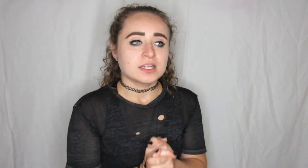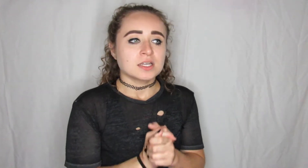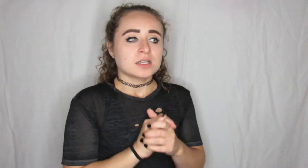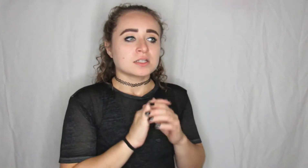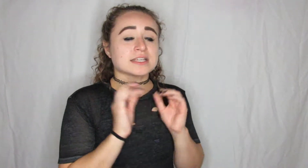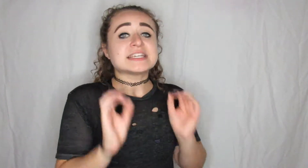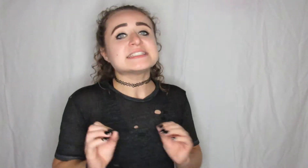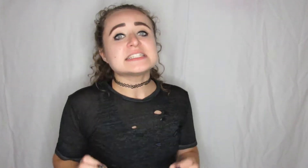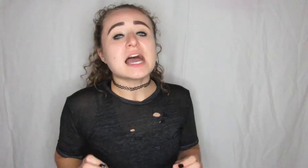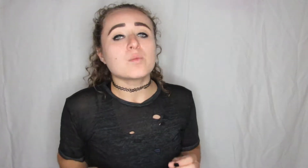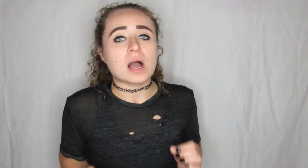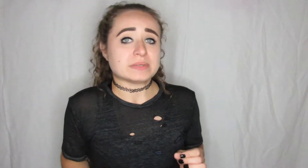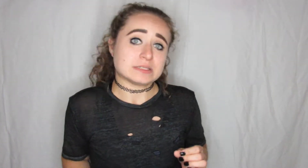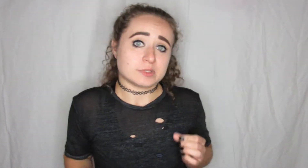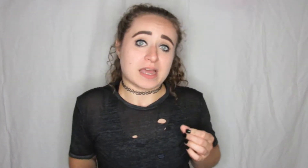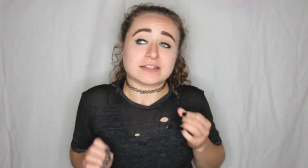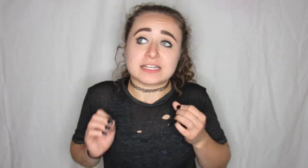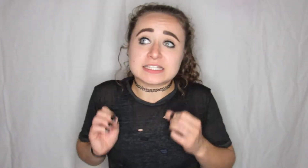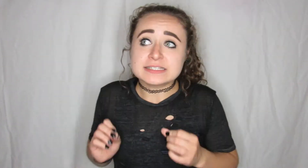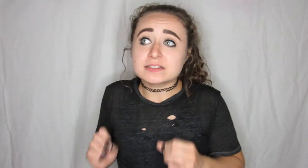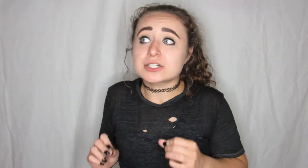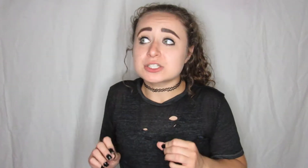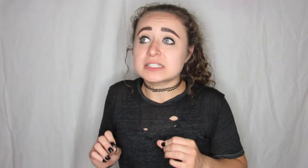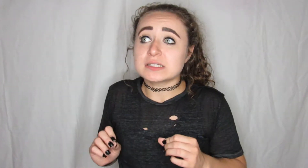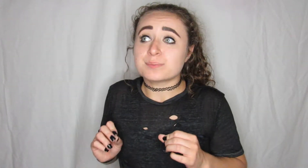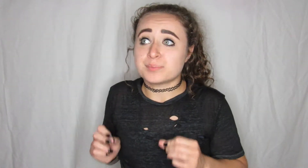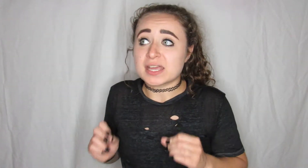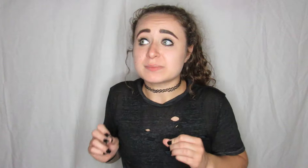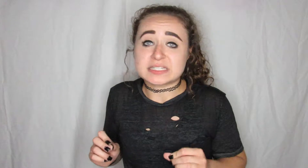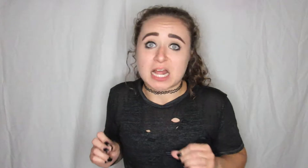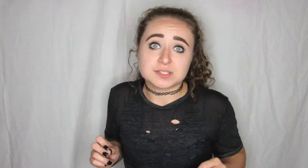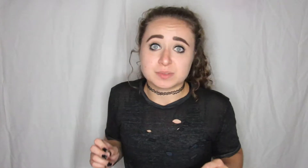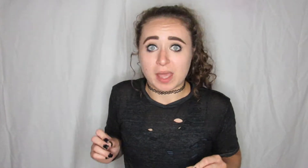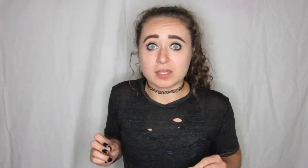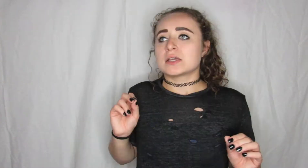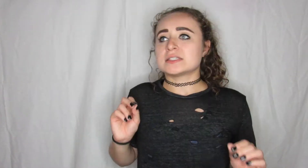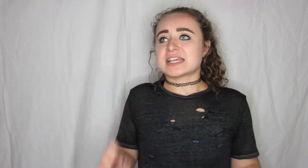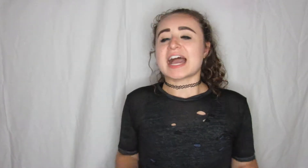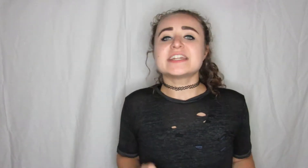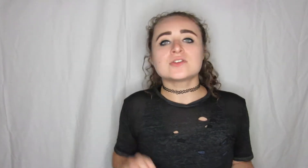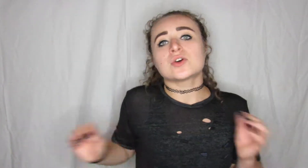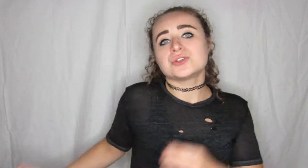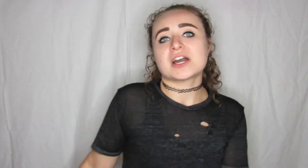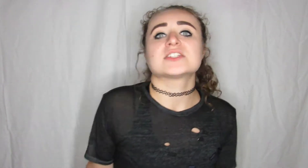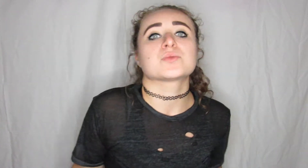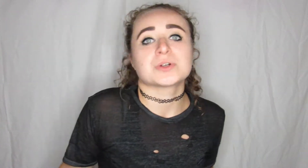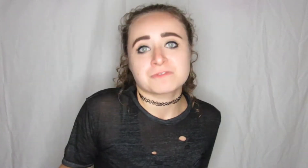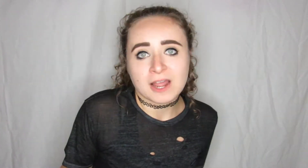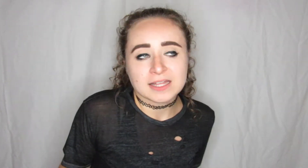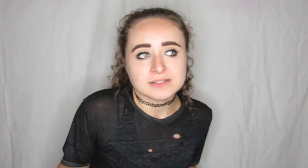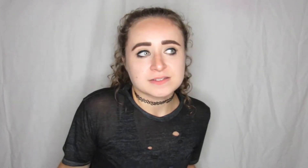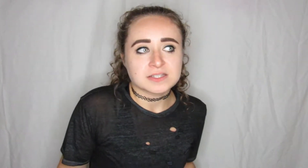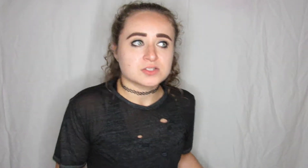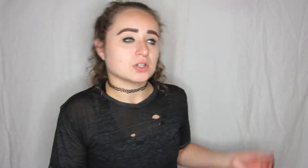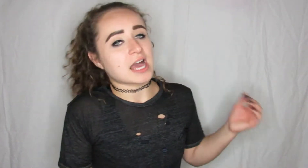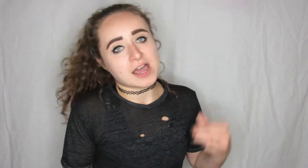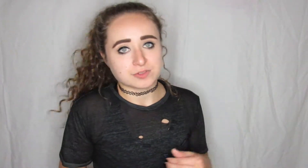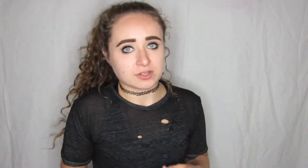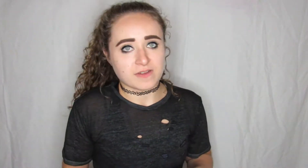like he did not want me to be mad like he literally begged me not to be mad he's like I didn't know you guys who were friends until after the